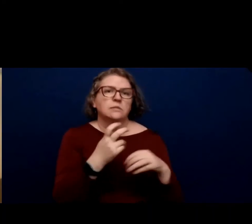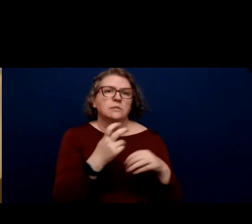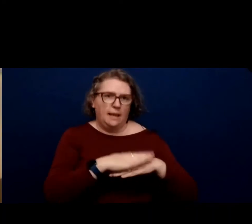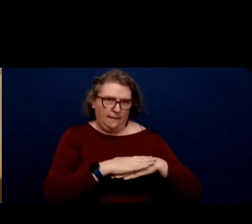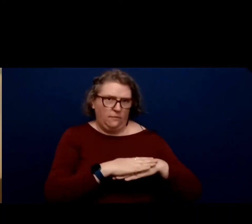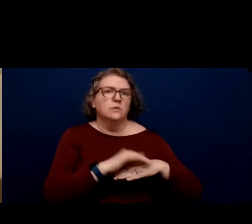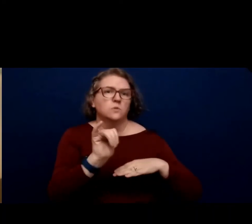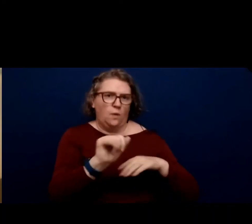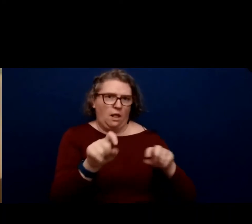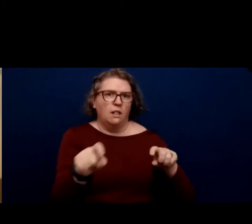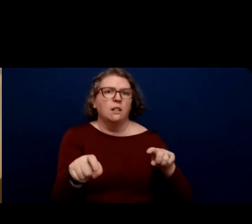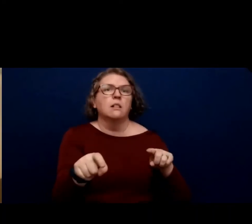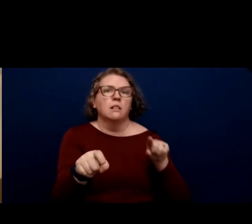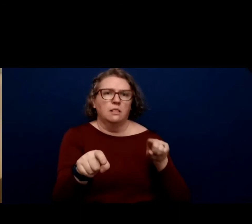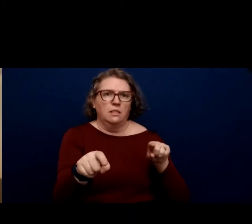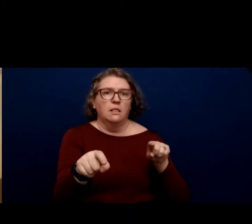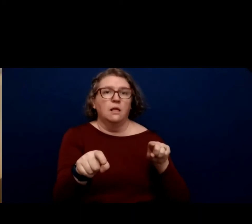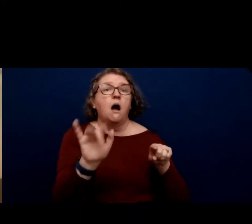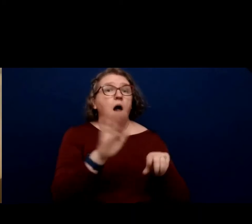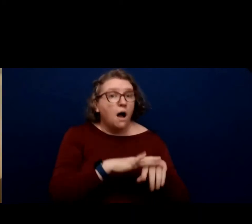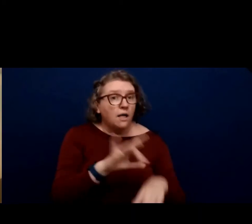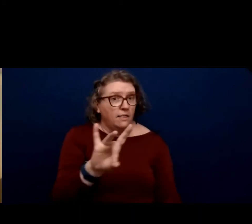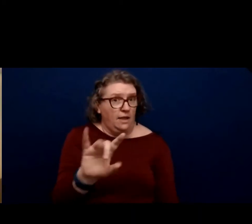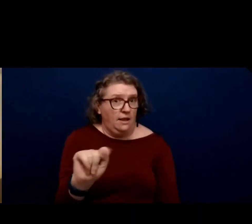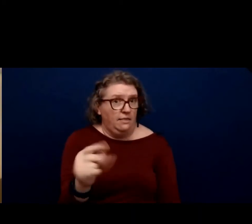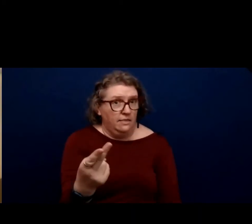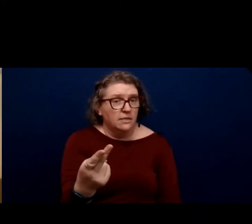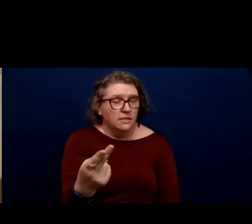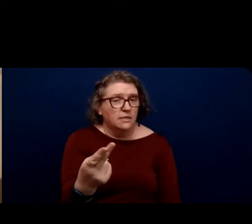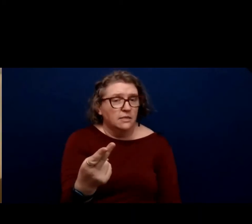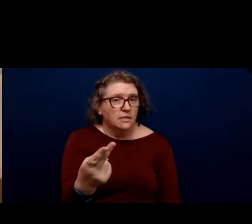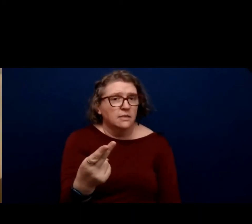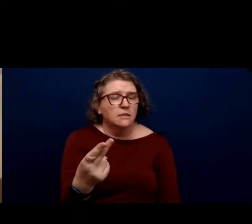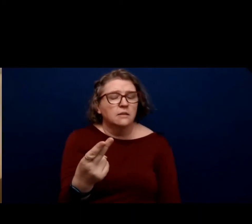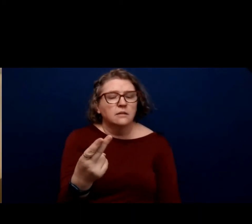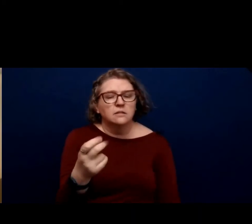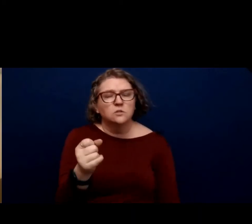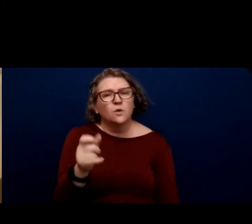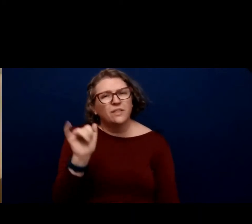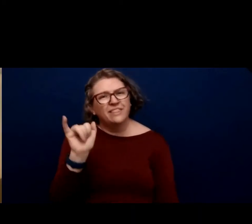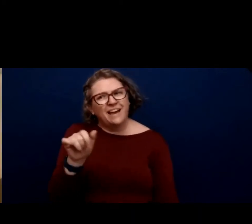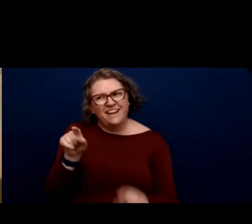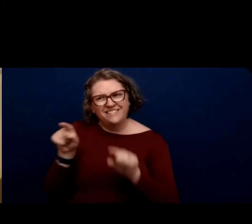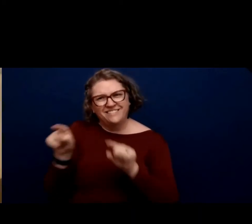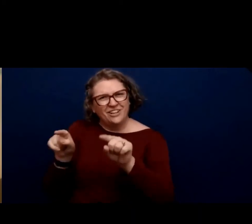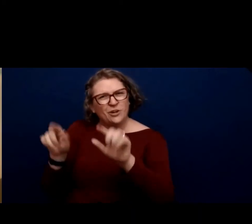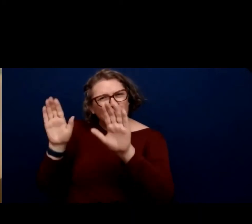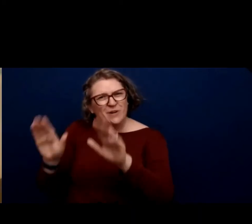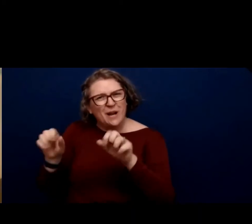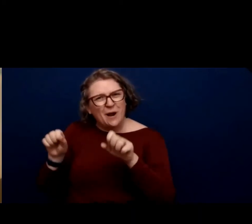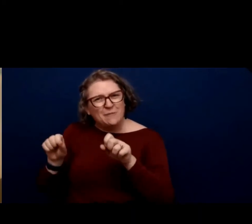is being held on the 8th. And that's a great way to interact and to meet people, in particular,